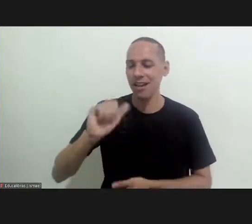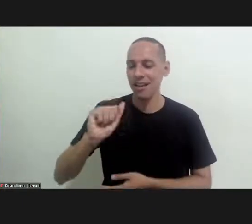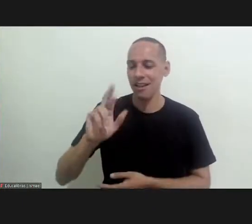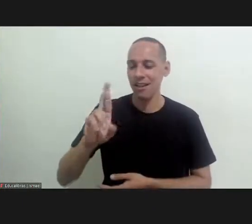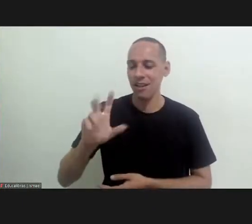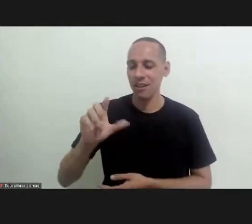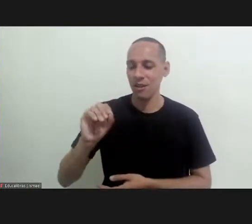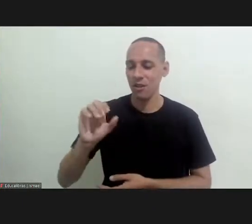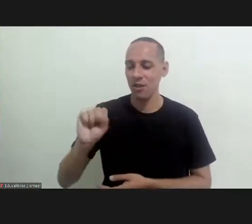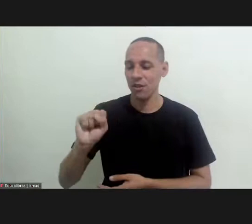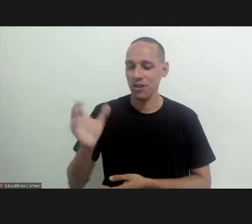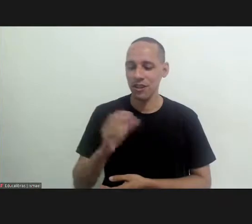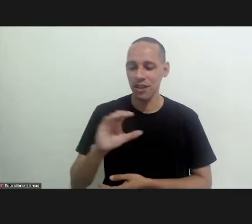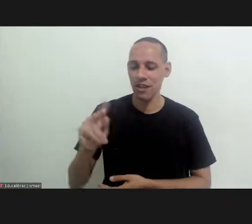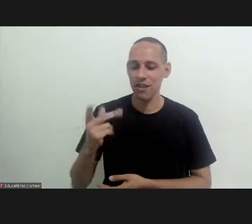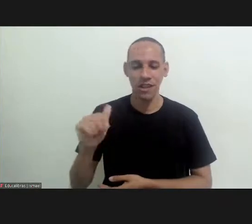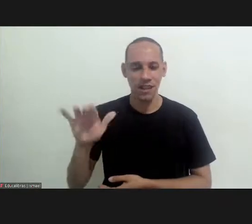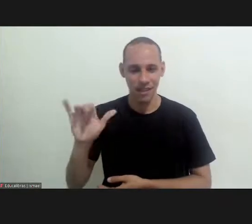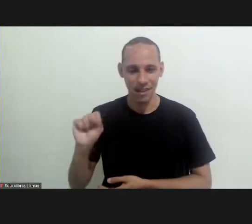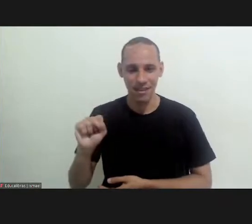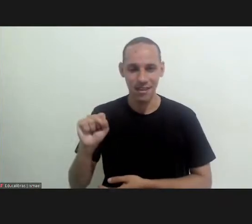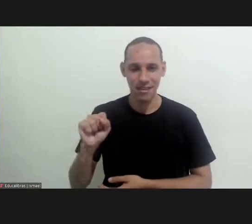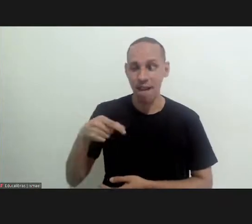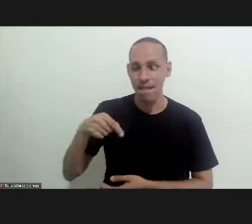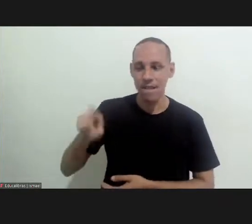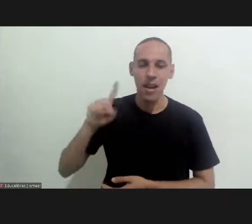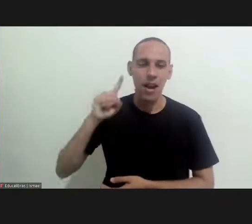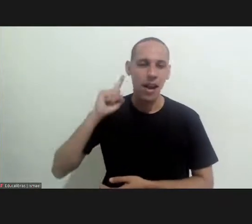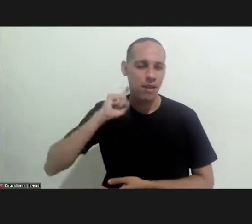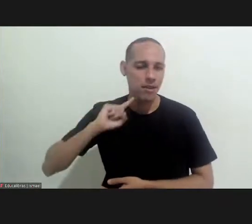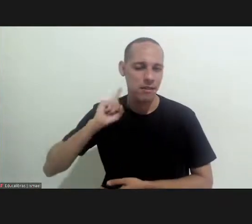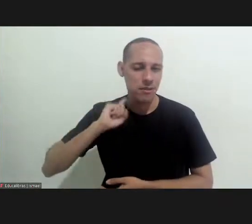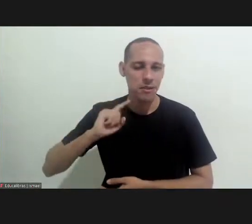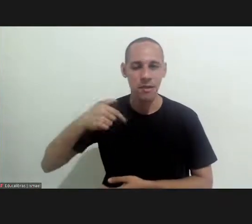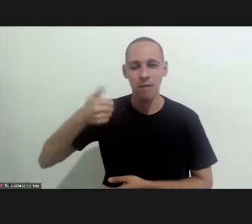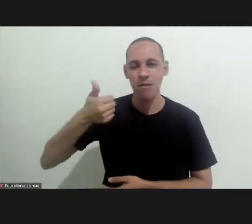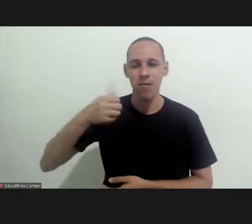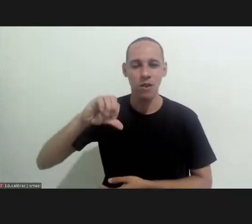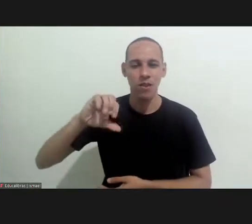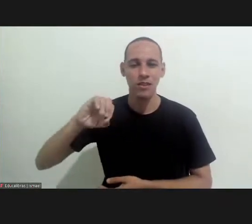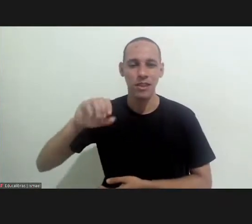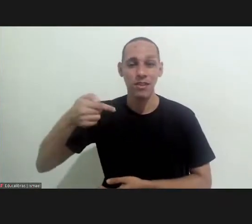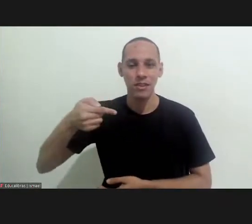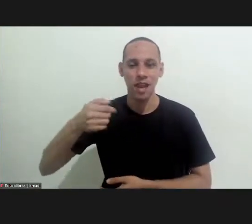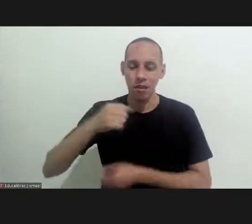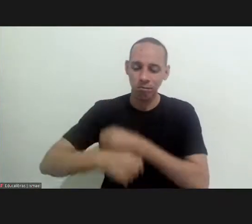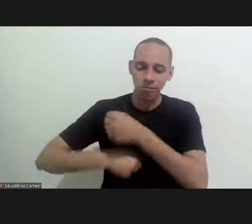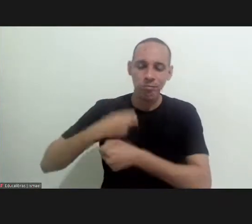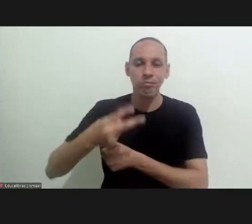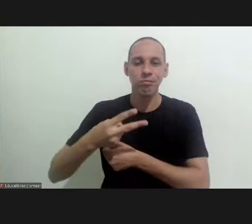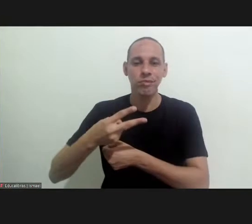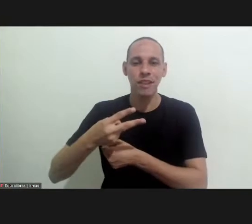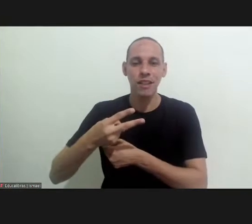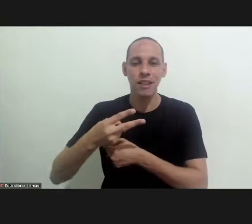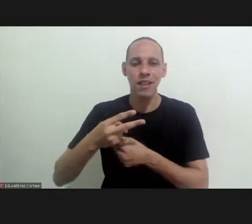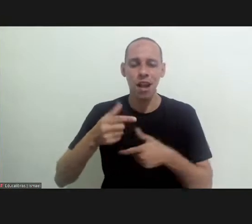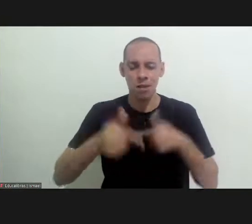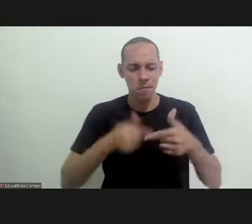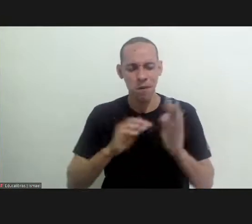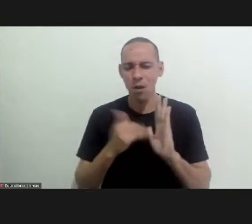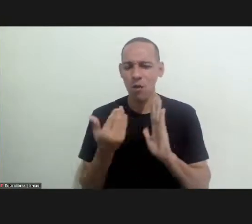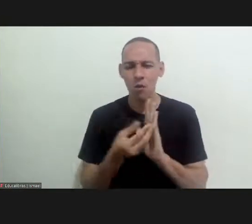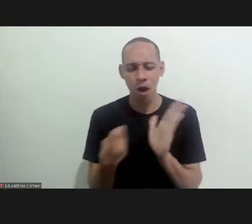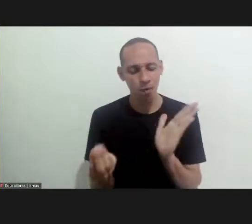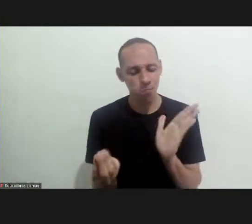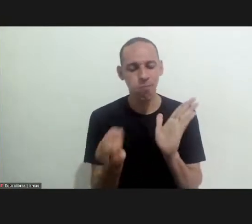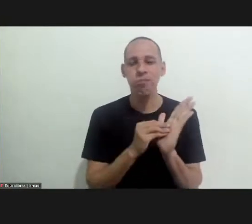publish in 1907 carlos chagas goes to mina judais and two years later he consolidates